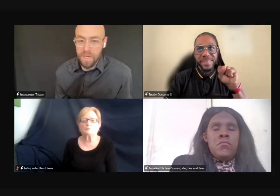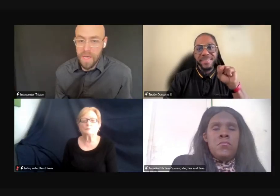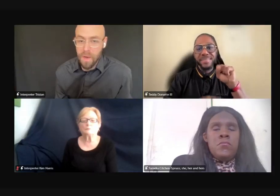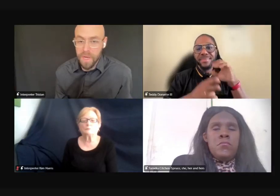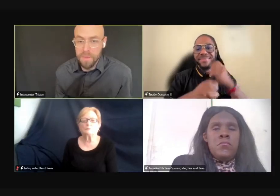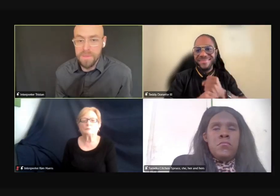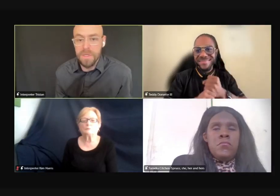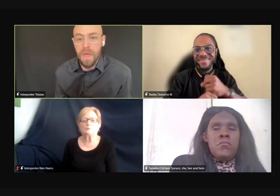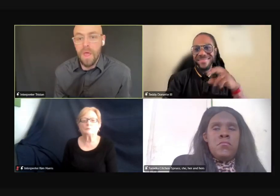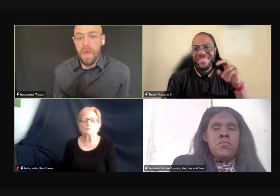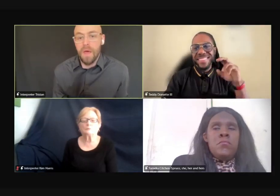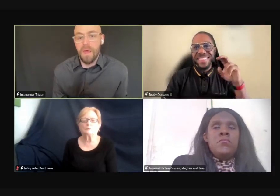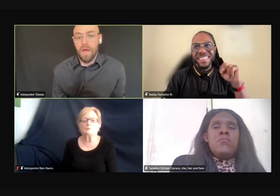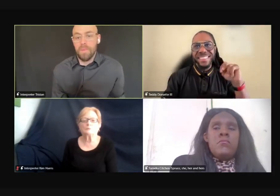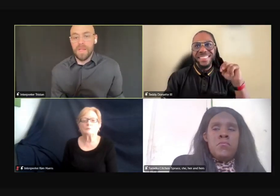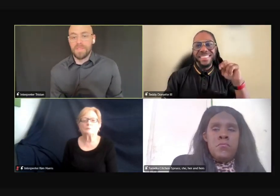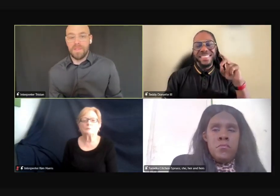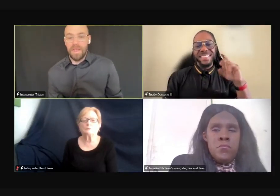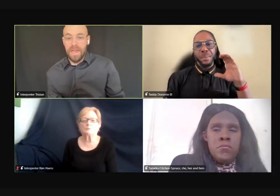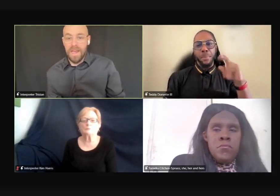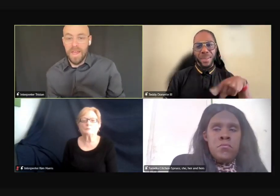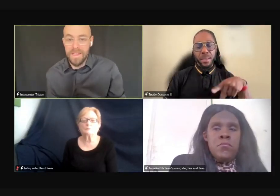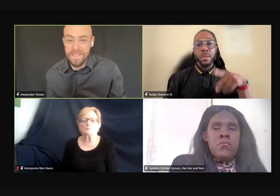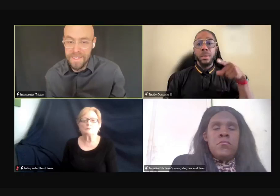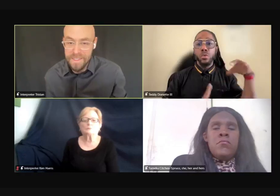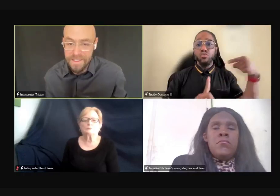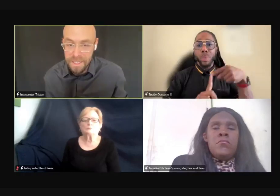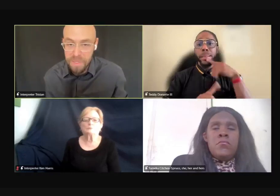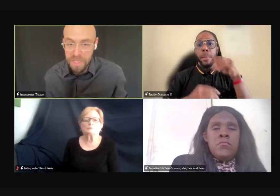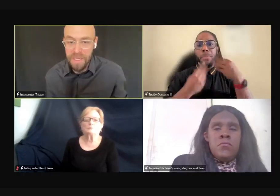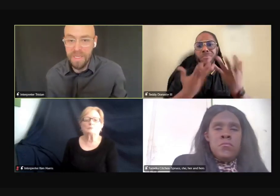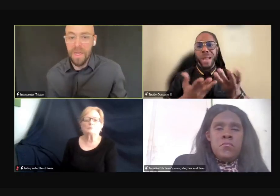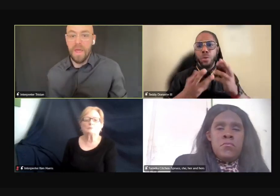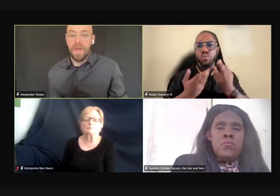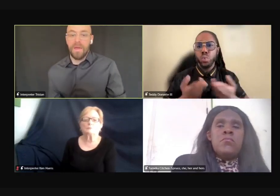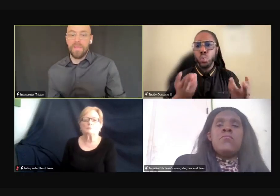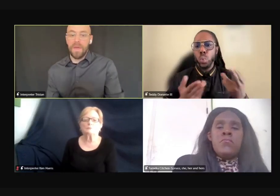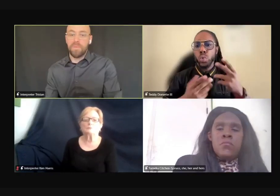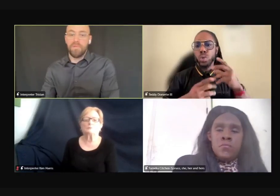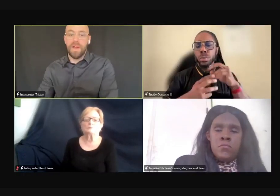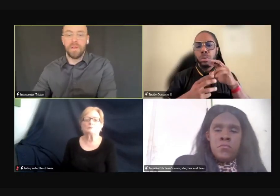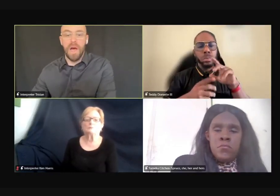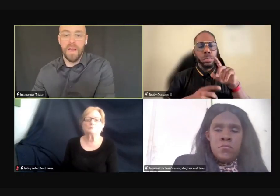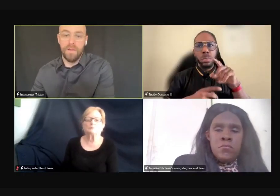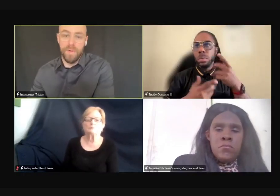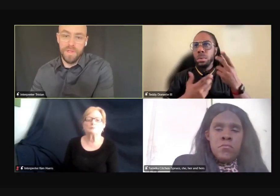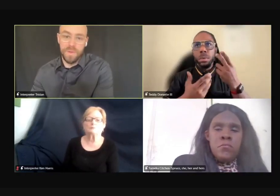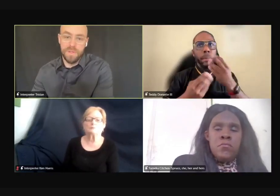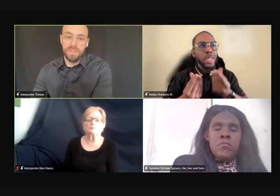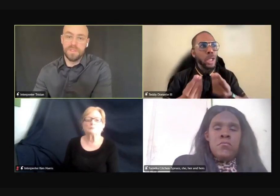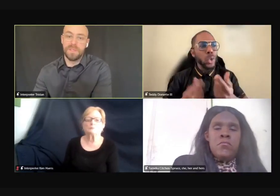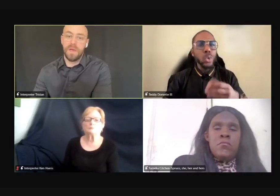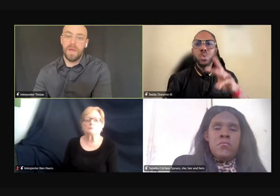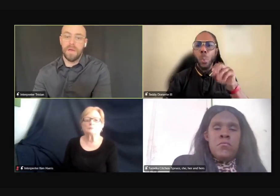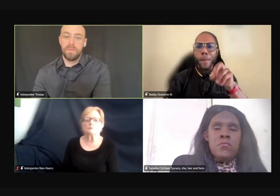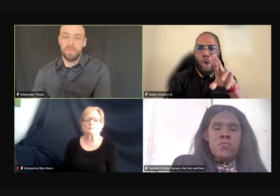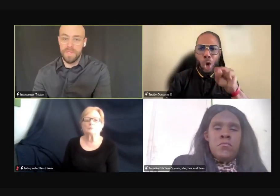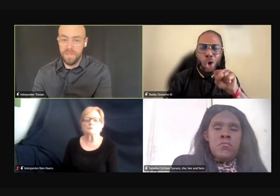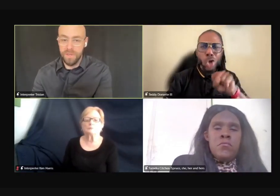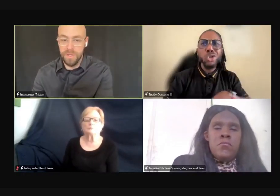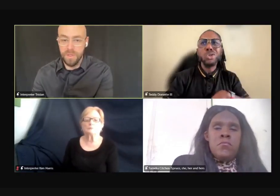-Secondary Outcomes. That's N-D-C-C-P. And they provide a lot of resources,